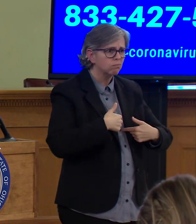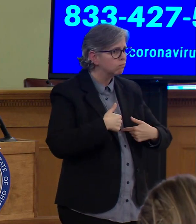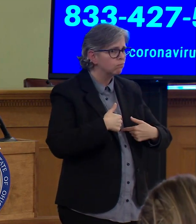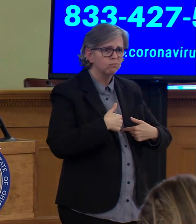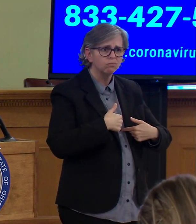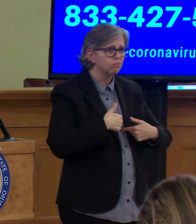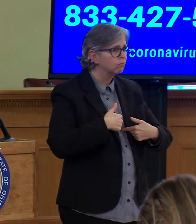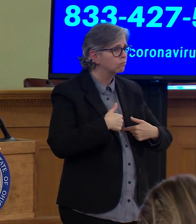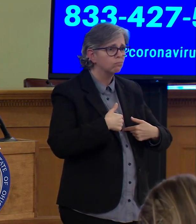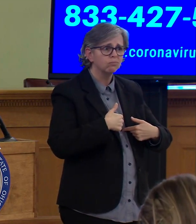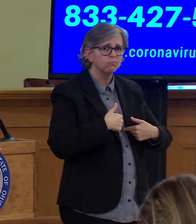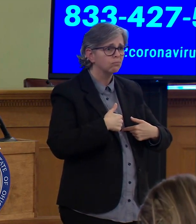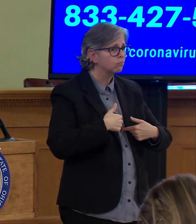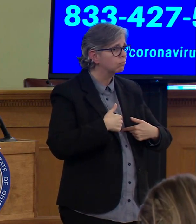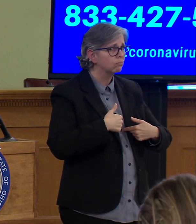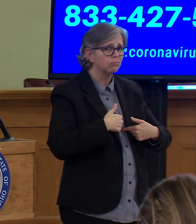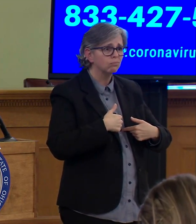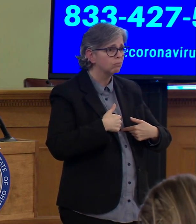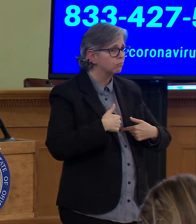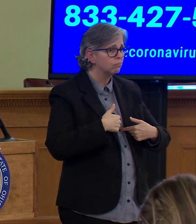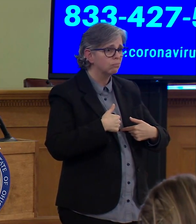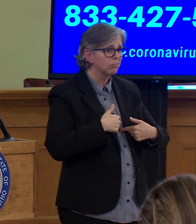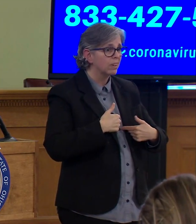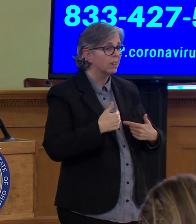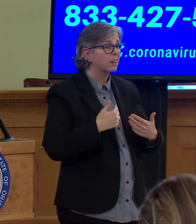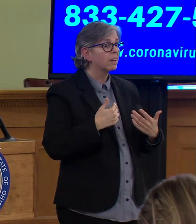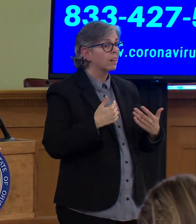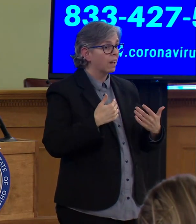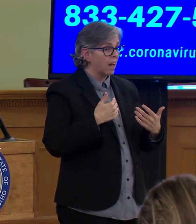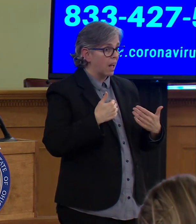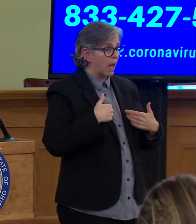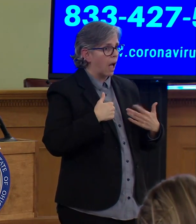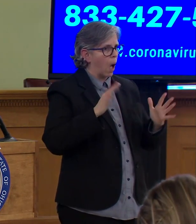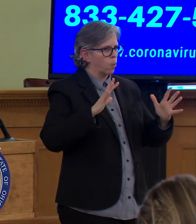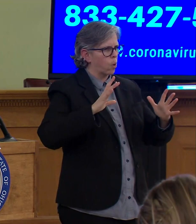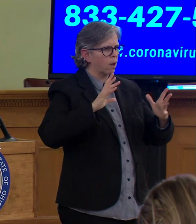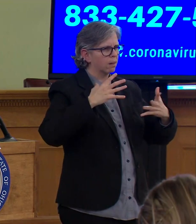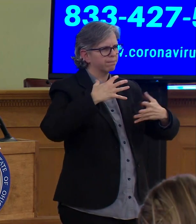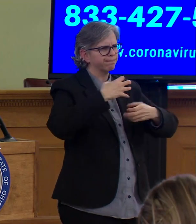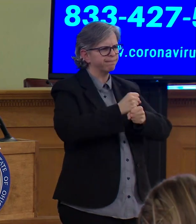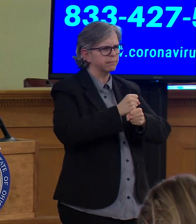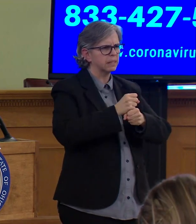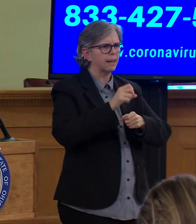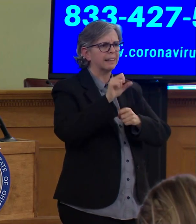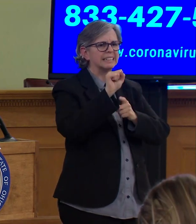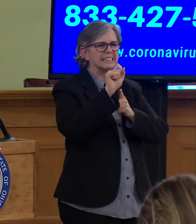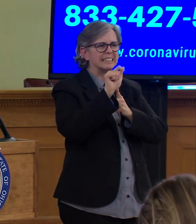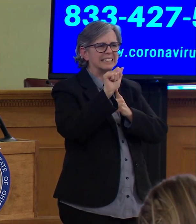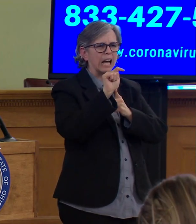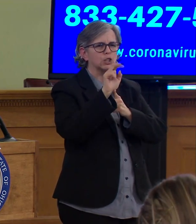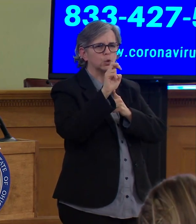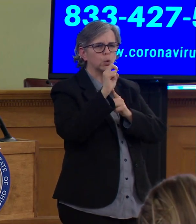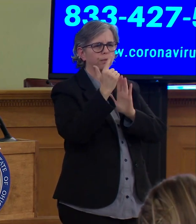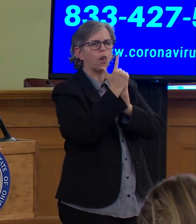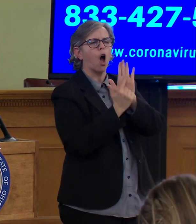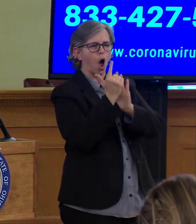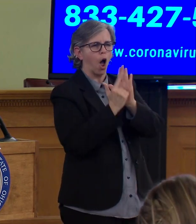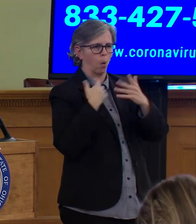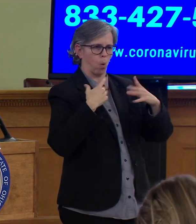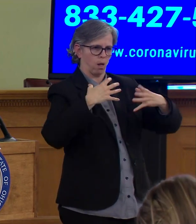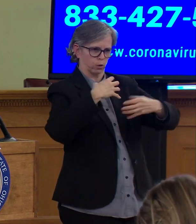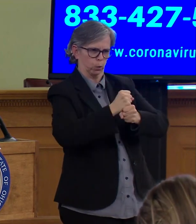My understanding – and I will paraphrase the statute – that this only can occur if we are invaded.